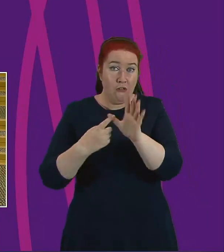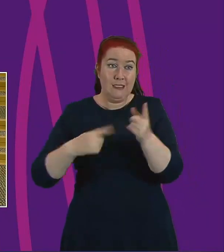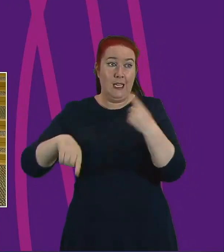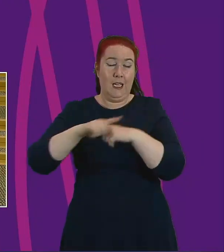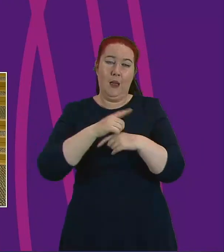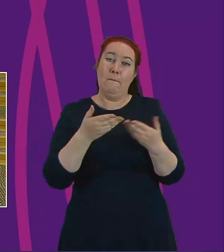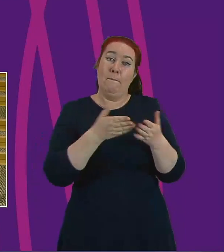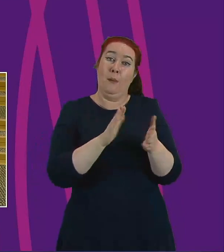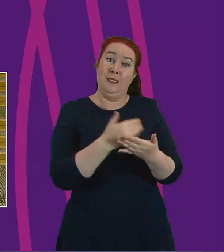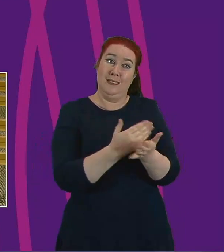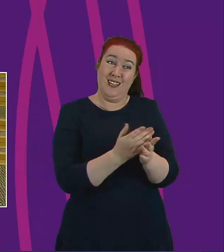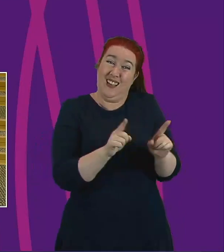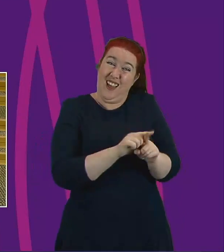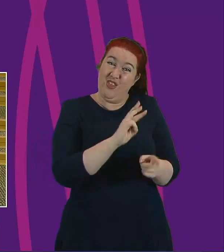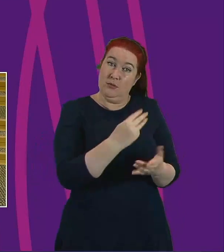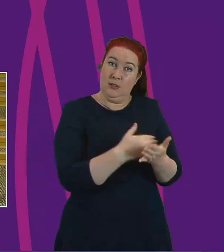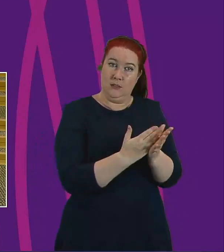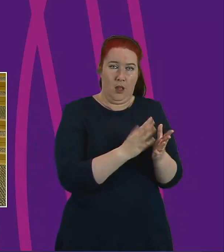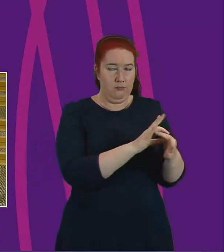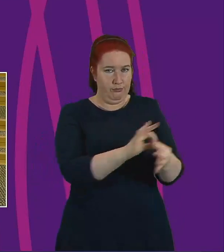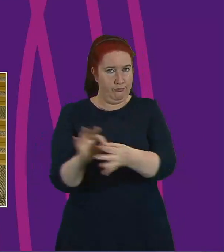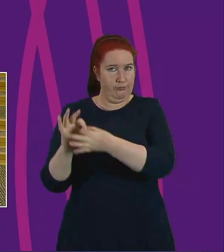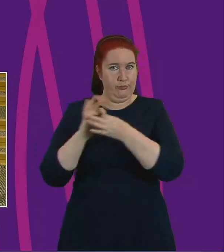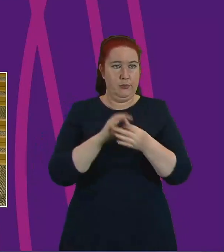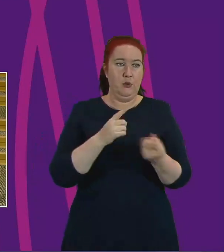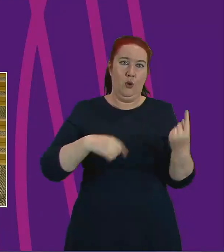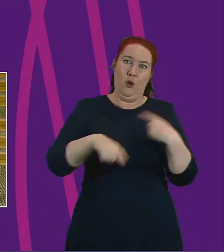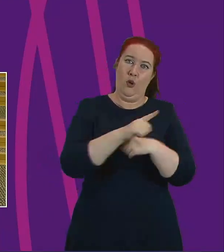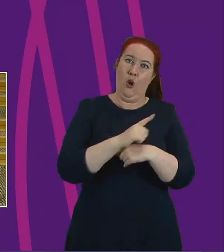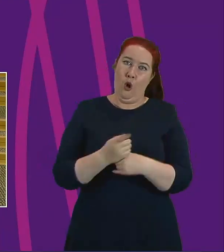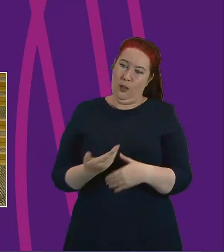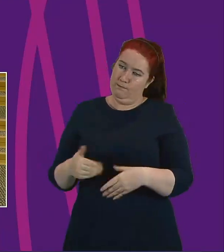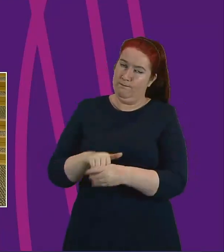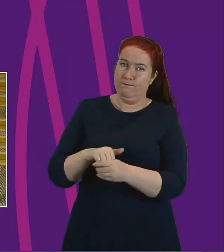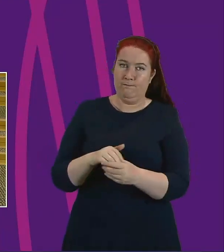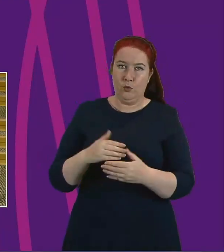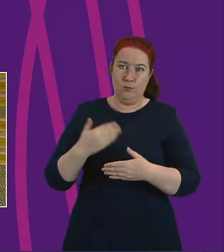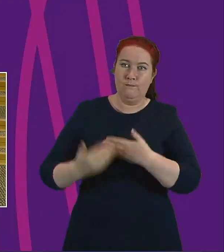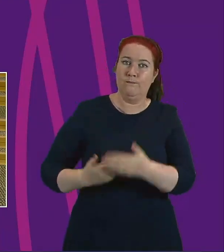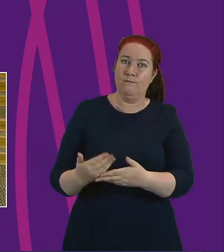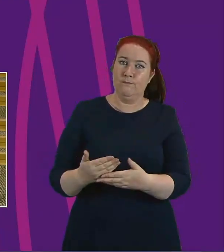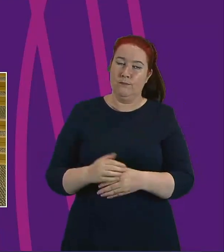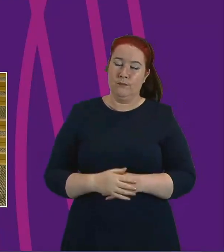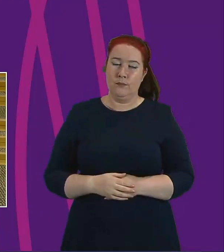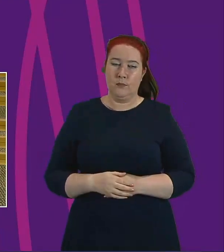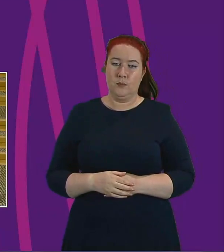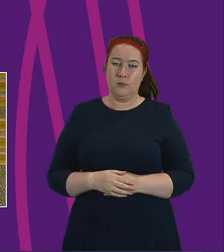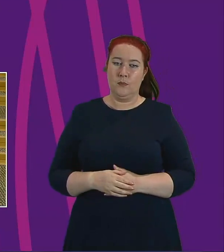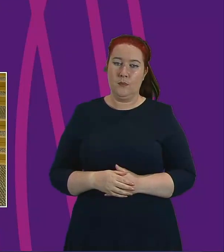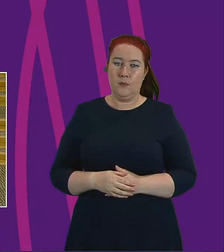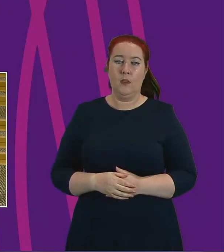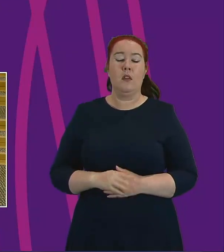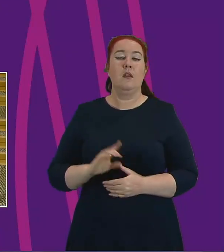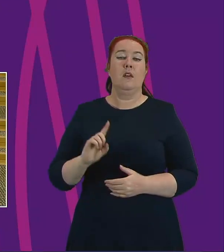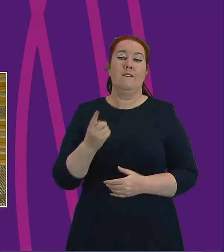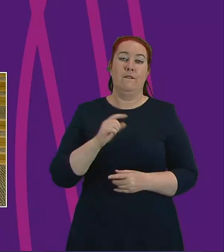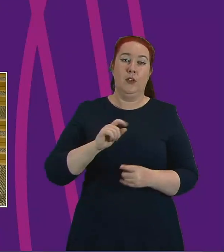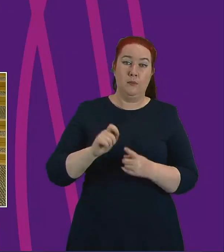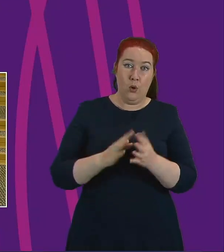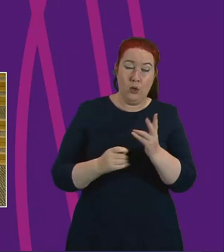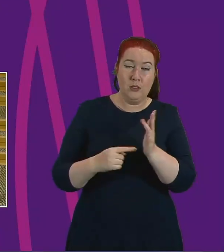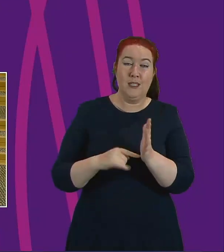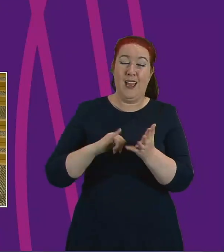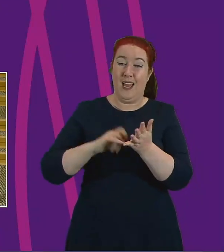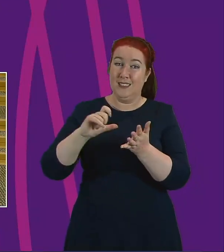and the third sector each stepping up to respond to the pandemic. In the case of Firstport, SCVO, CORA, Social